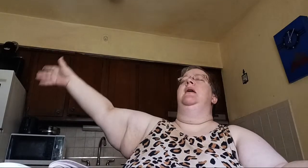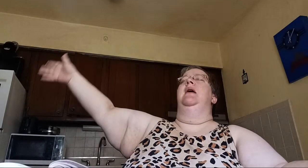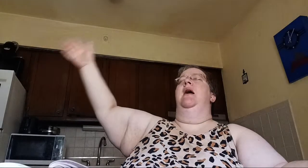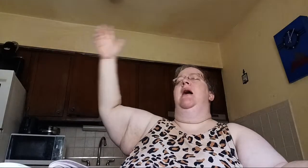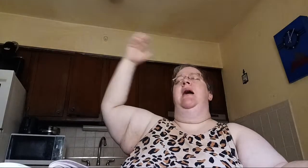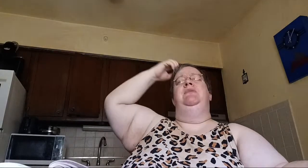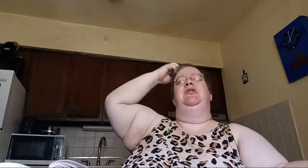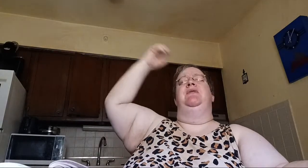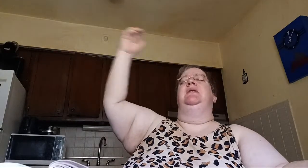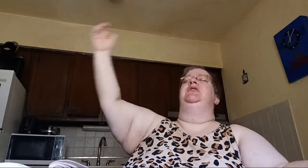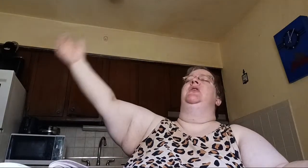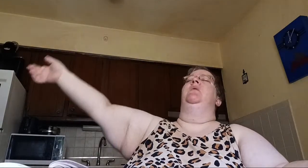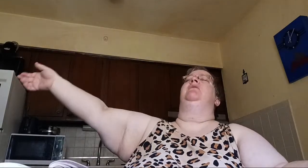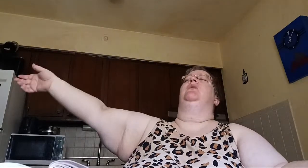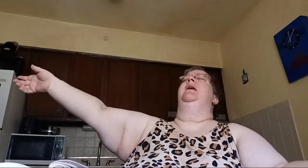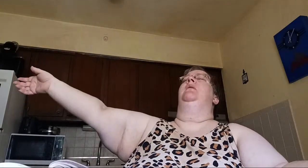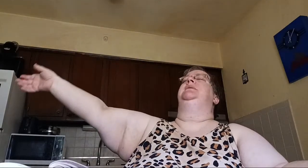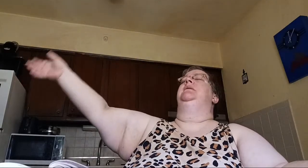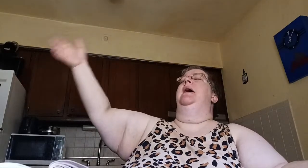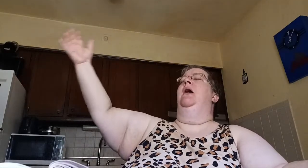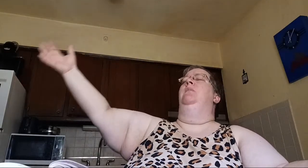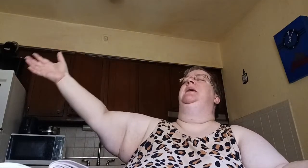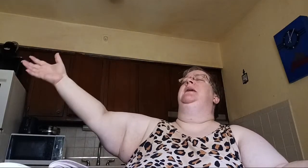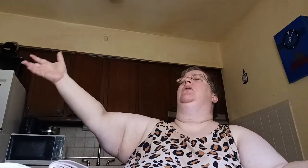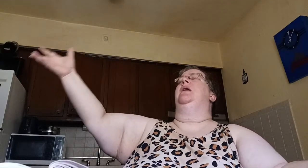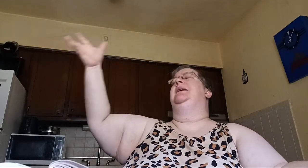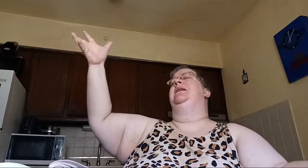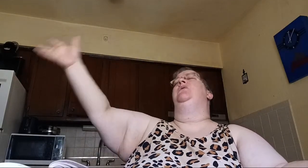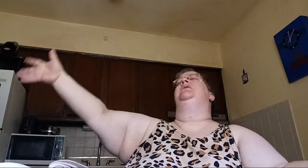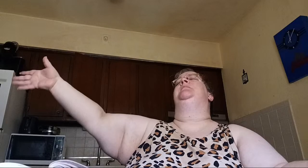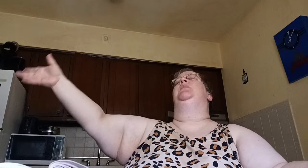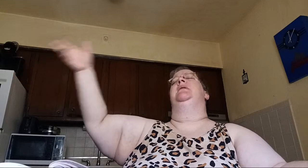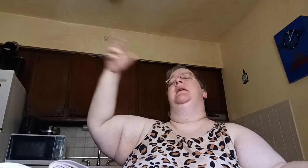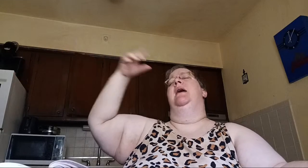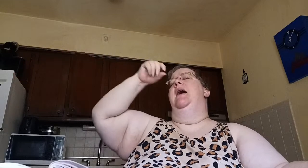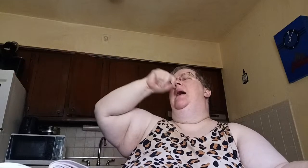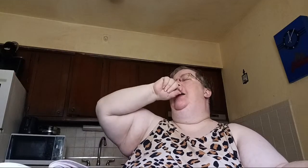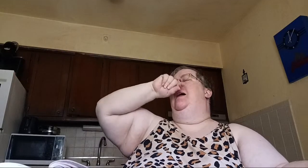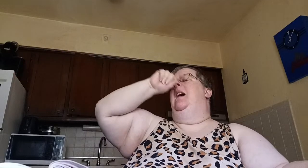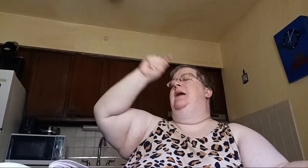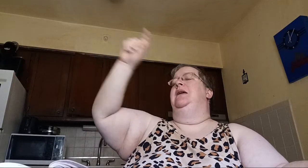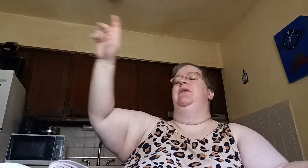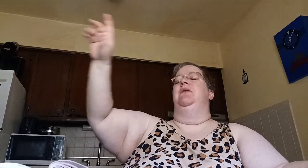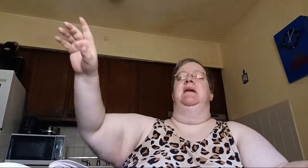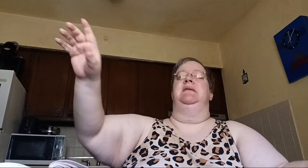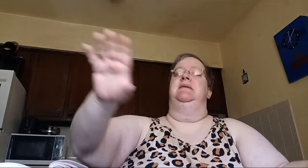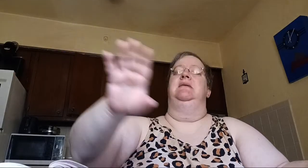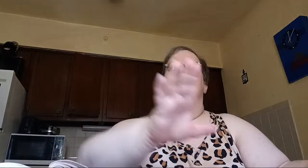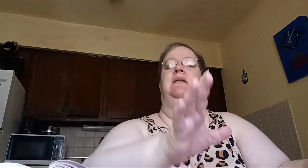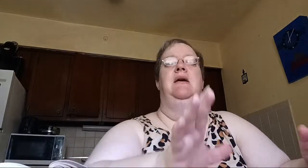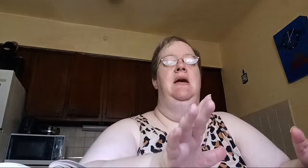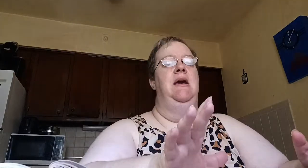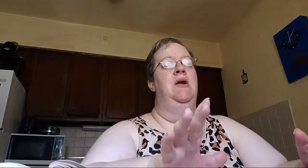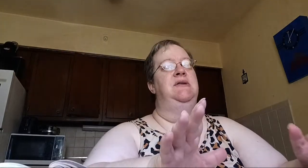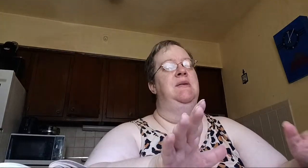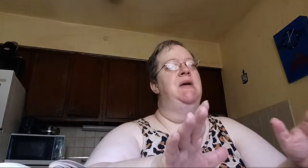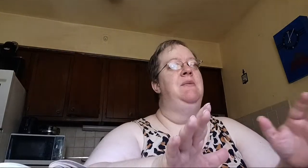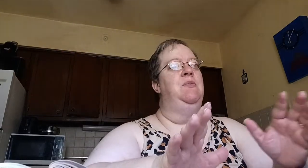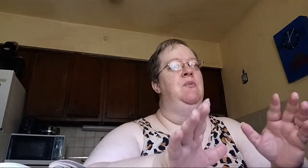I'm just feeling so overwhelmed. Help me here. I give you this burden. I give you this. Sometimes, know, sometimes we need